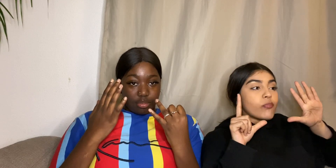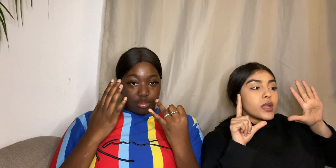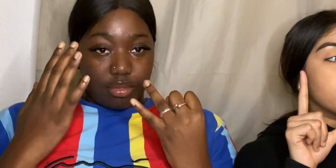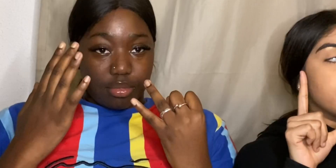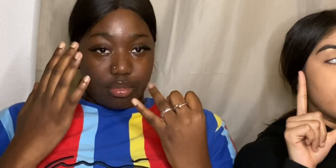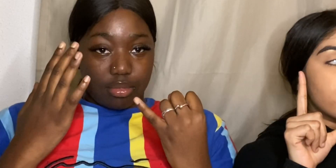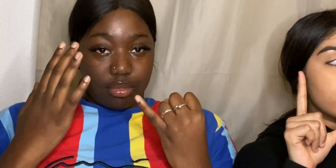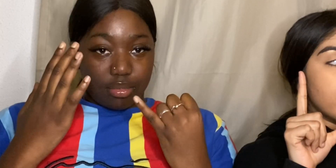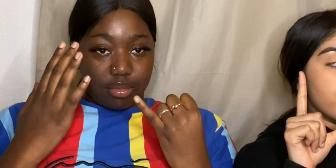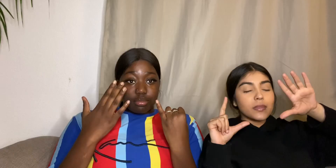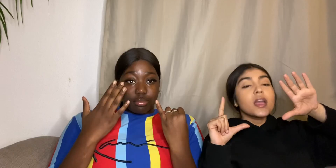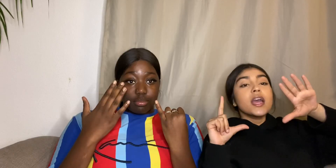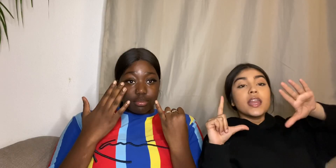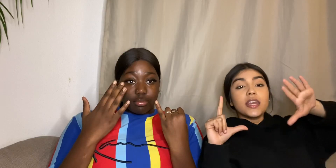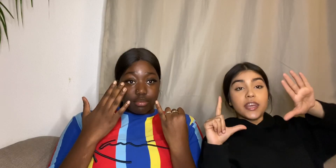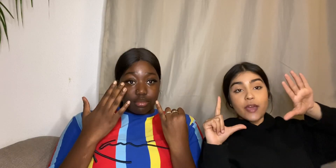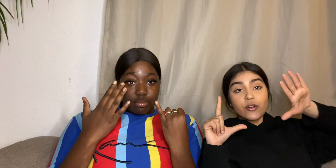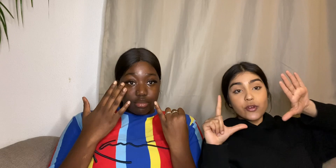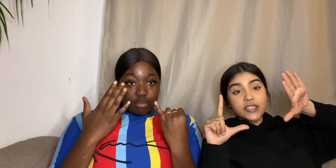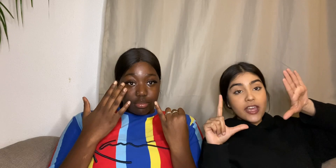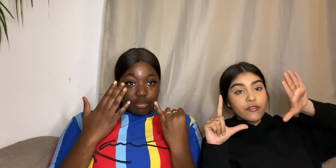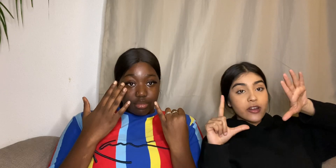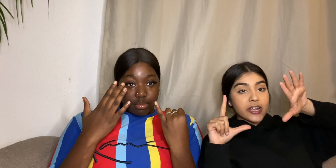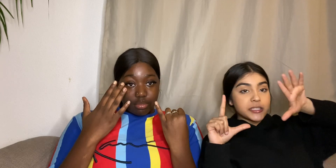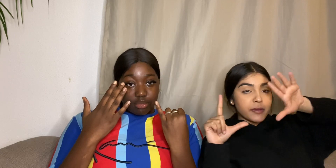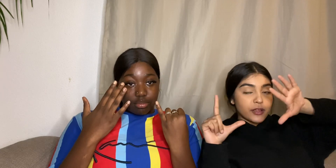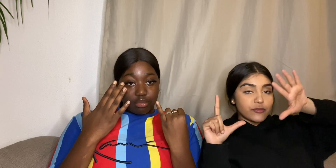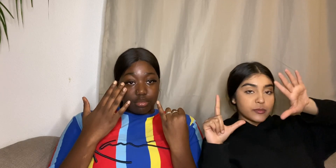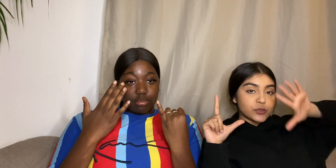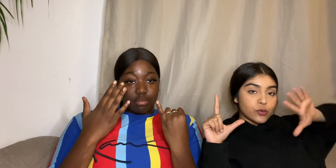never have i never was i ever expelled from school